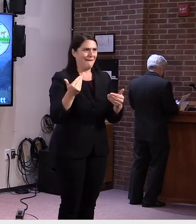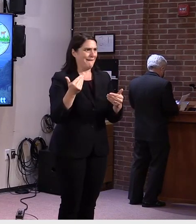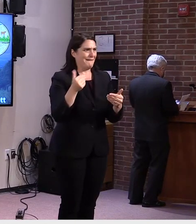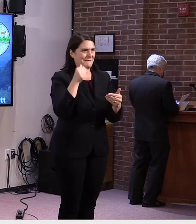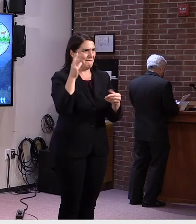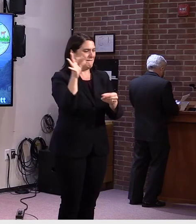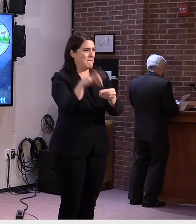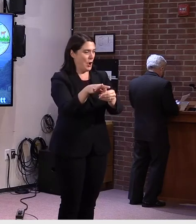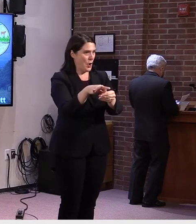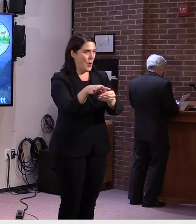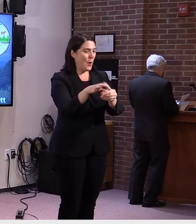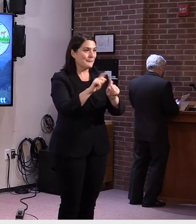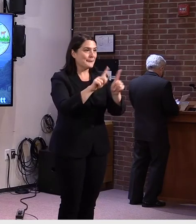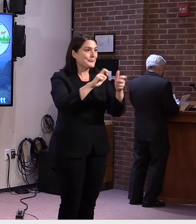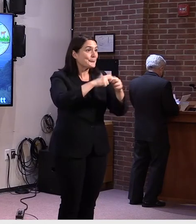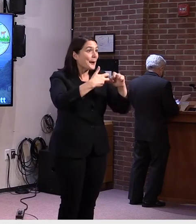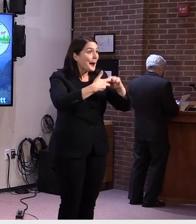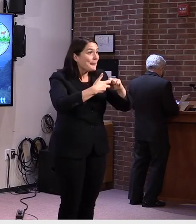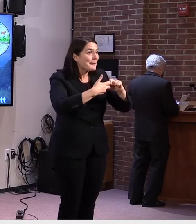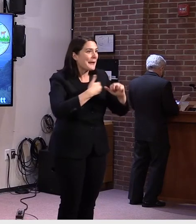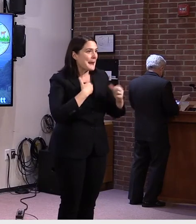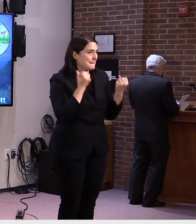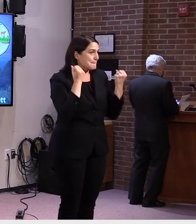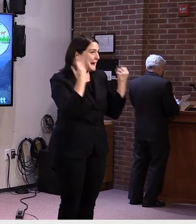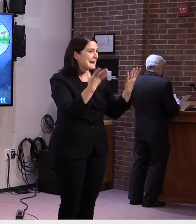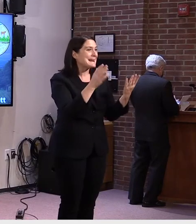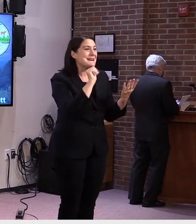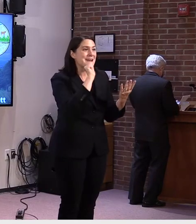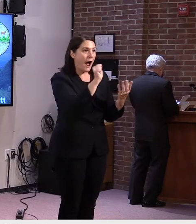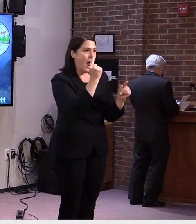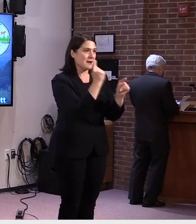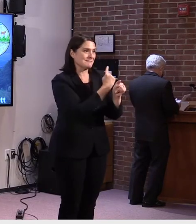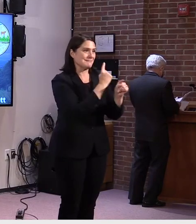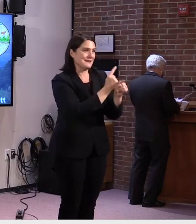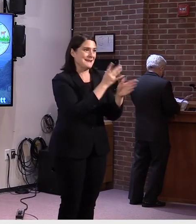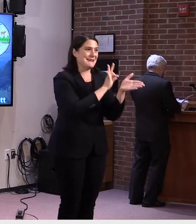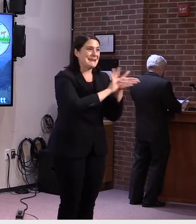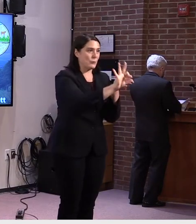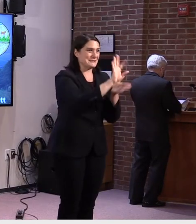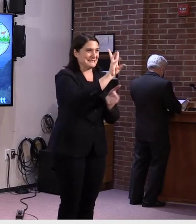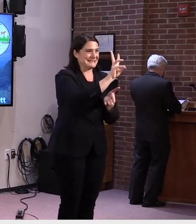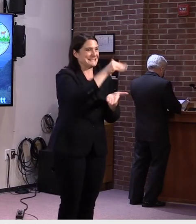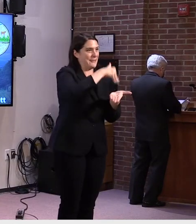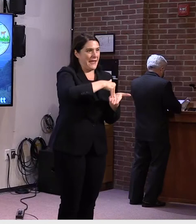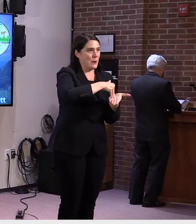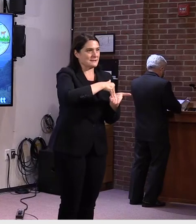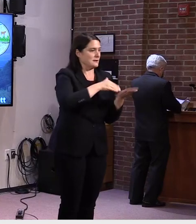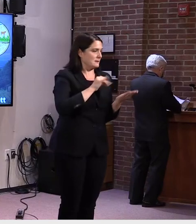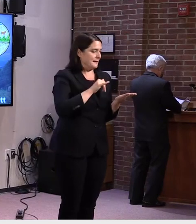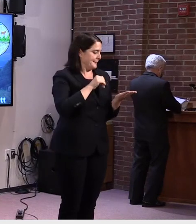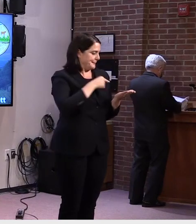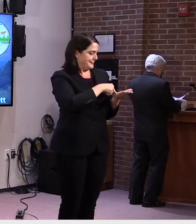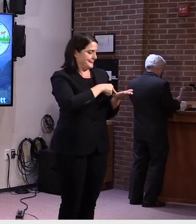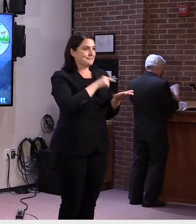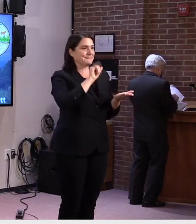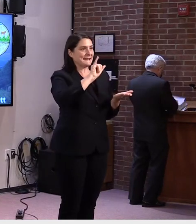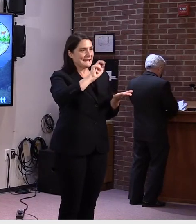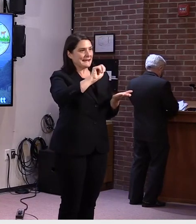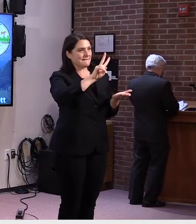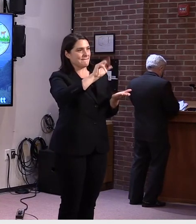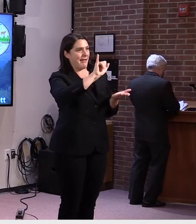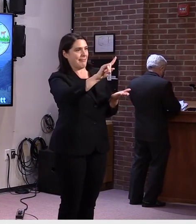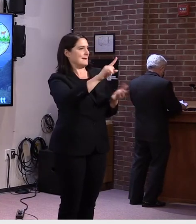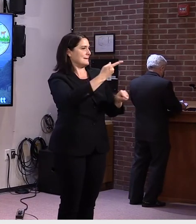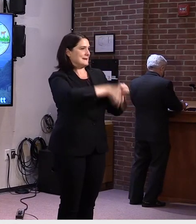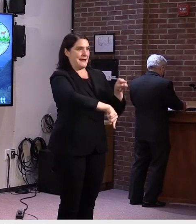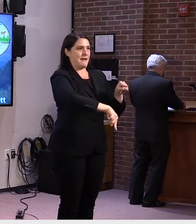at the invalid ballots, there were 6,000, um, ballots that were marked as invalid, which ends up being about 4